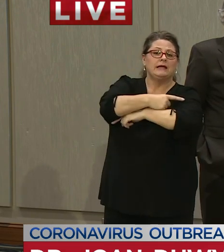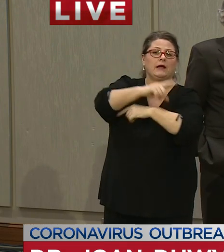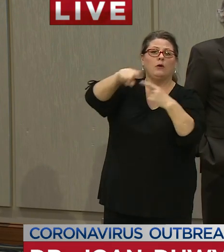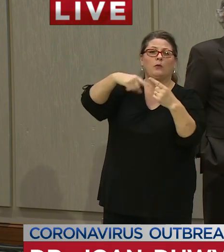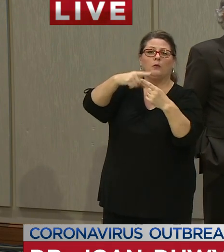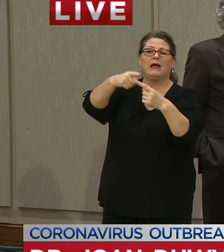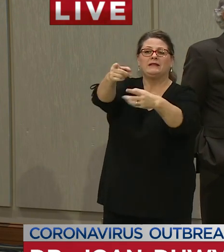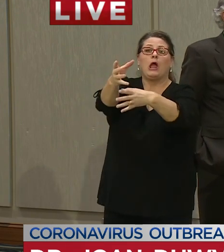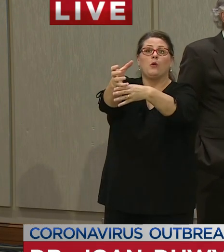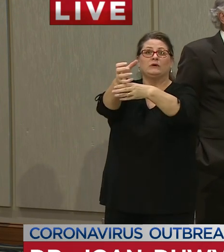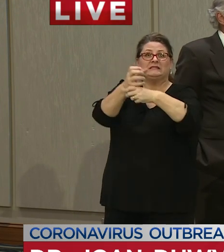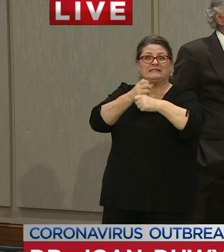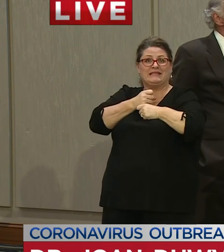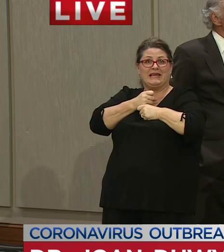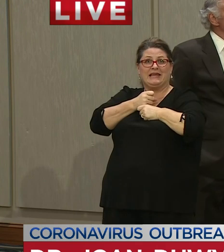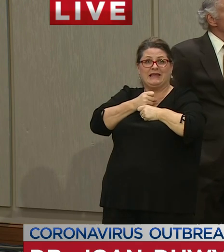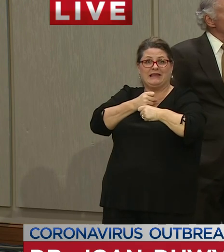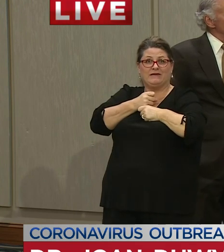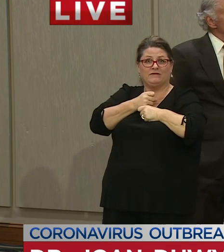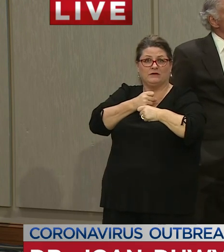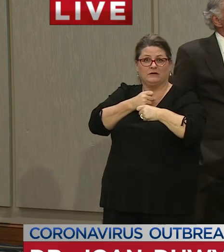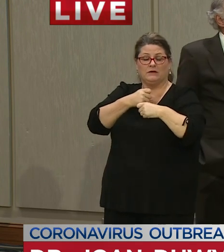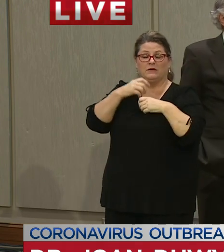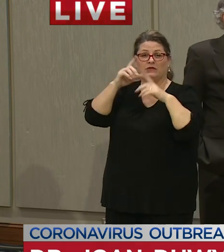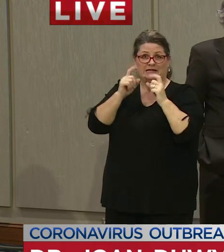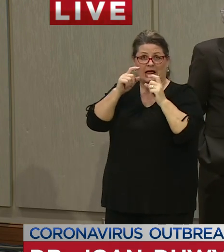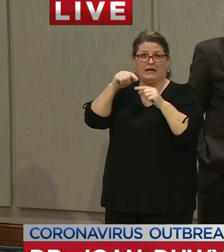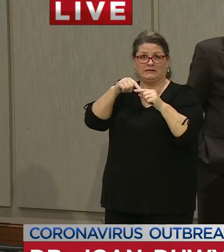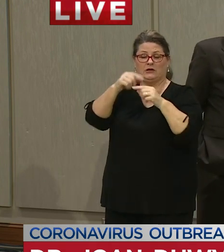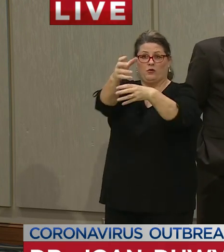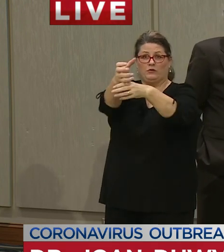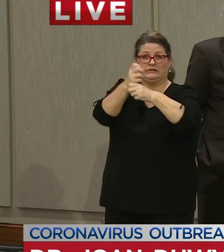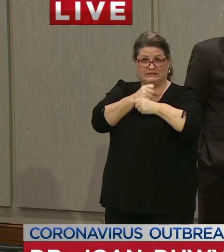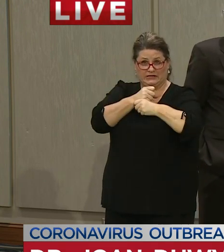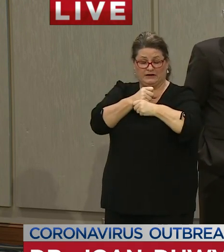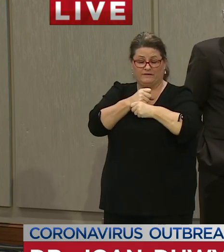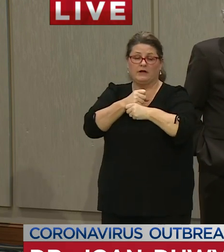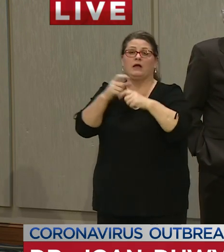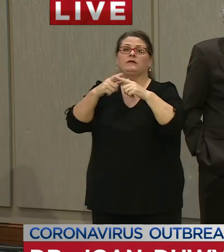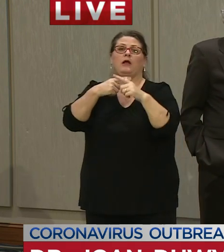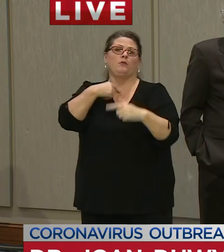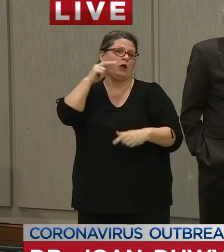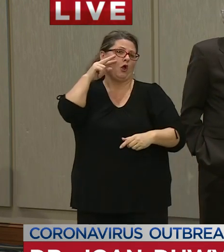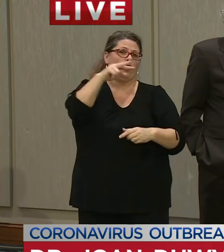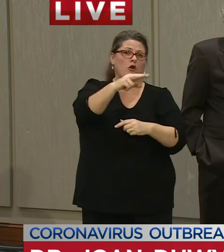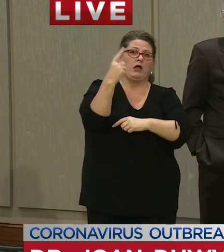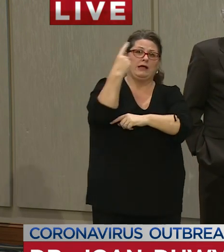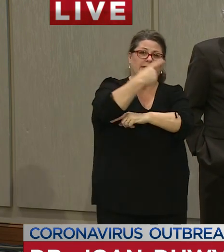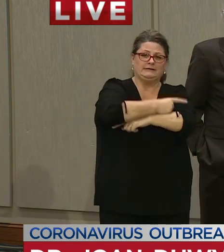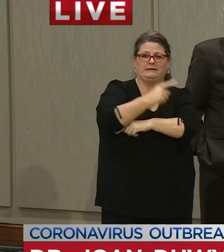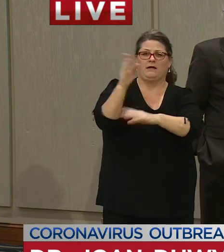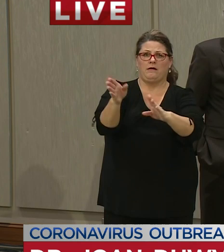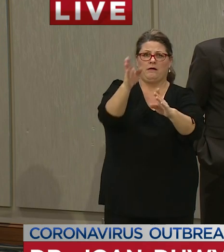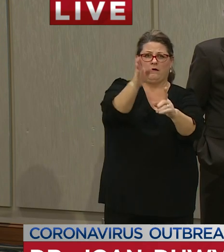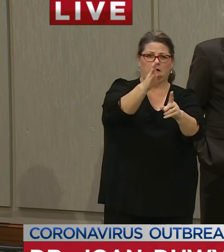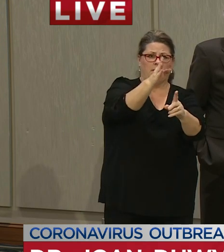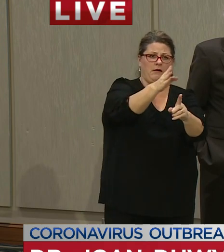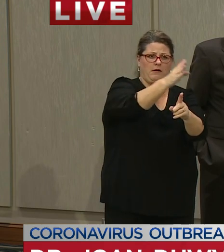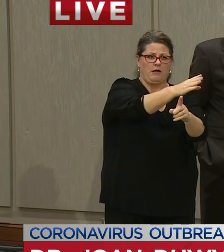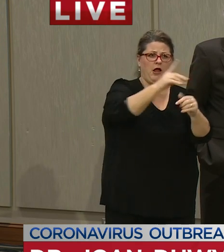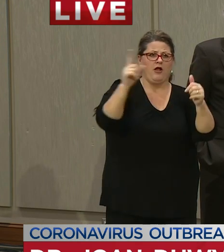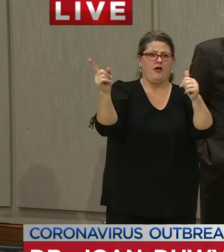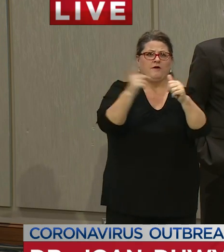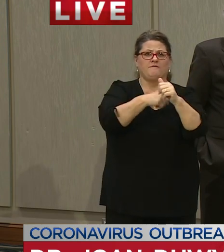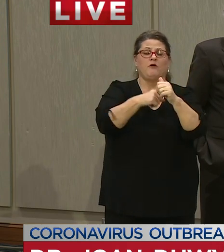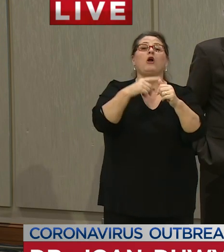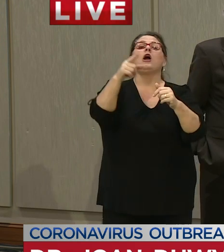taken and we're beginning to look at the number of individuals um on a daily basis by when they first reported